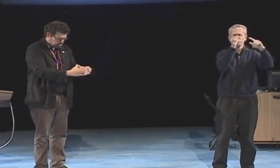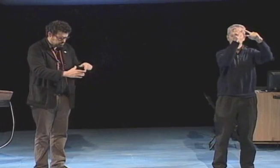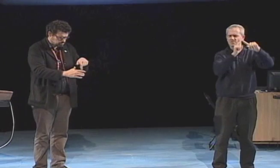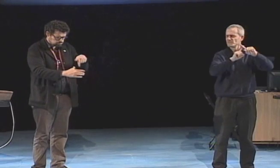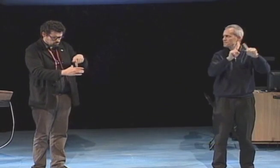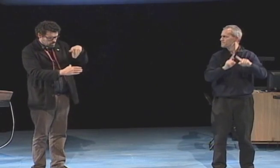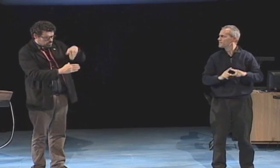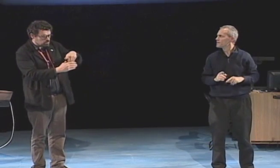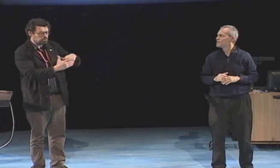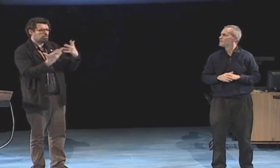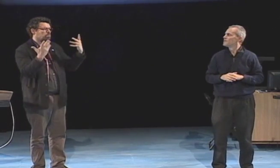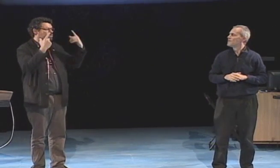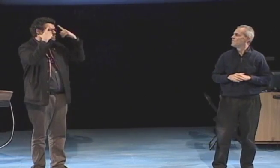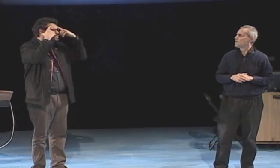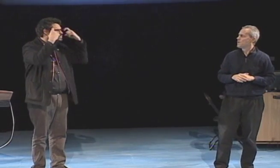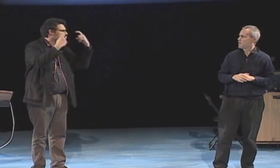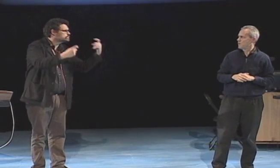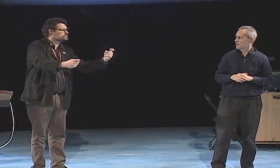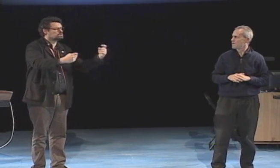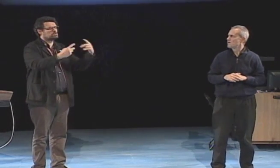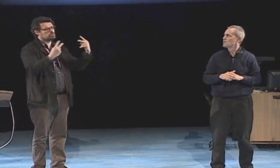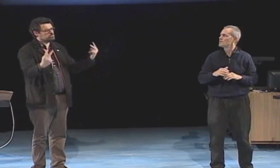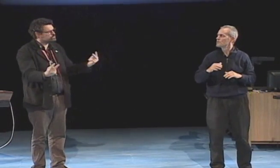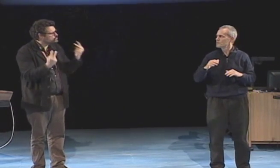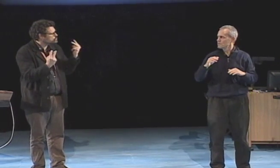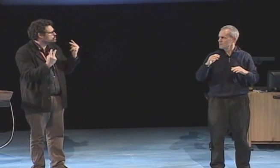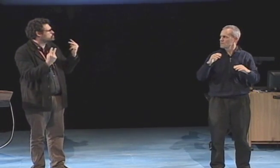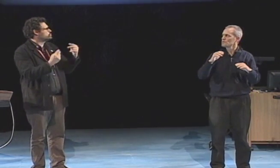the second part of the word ism